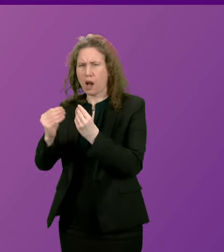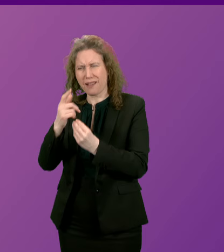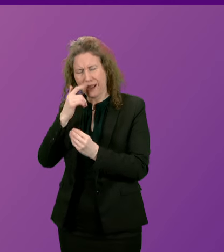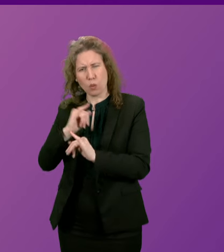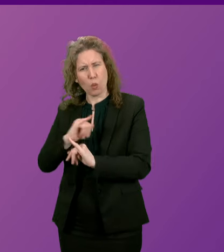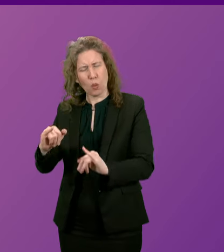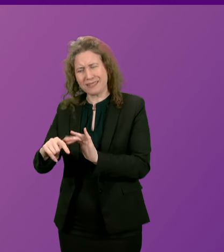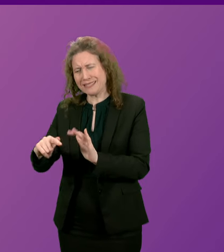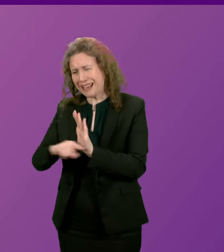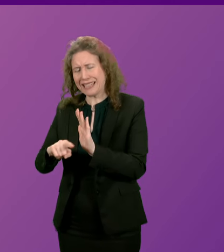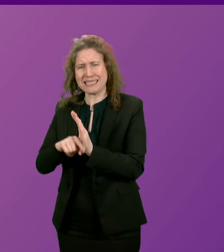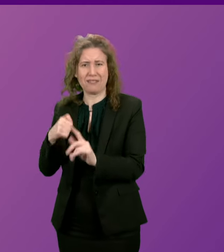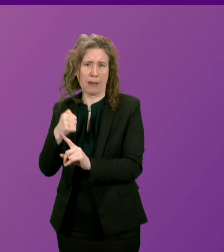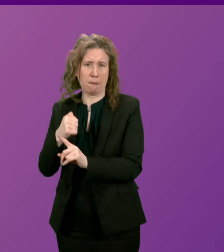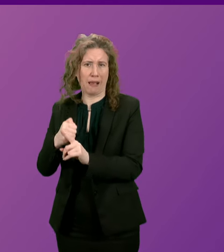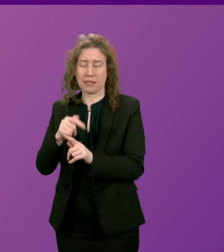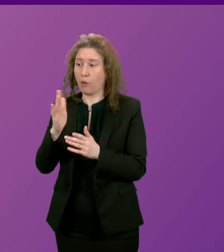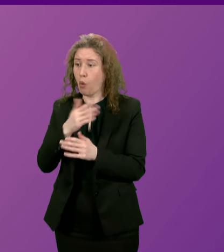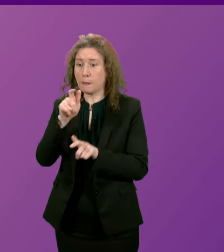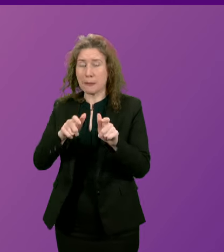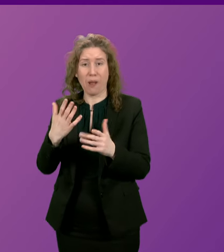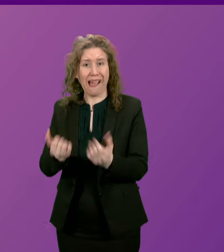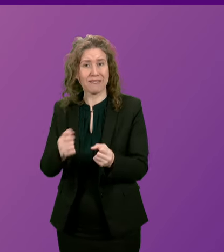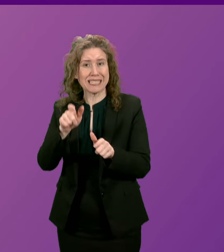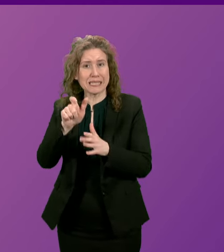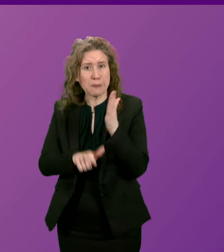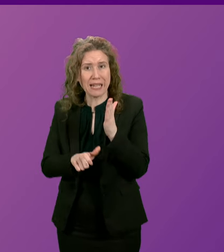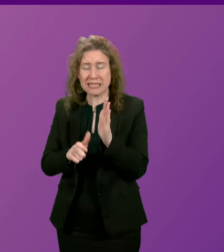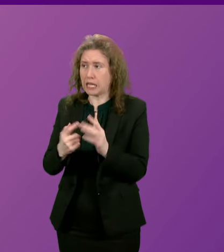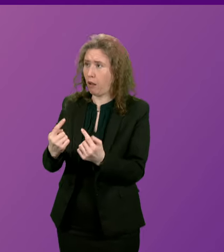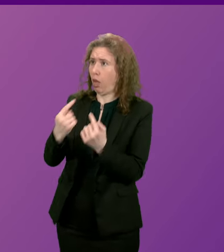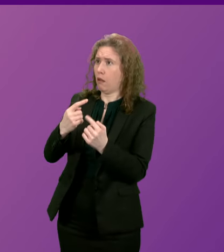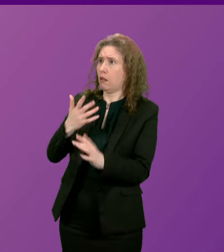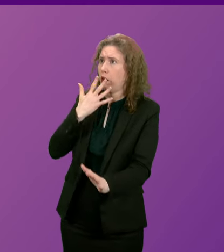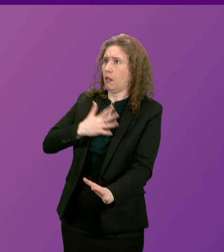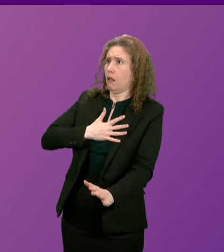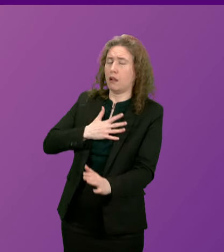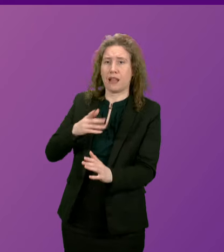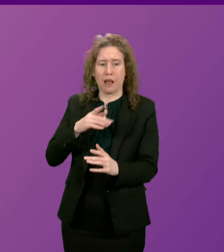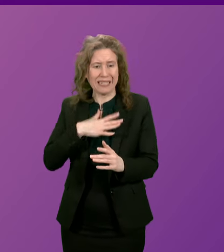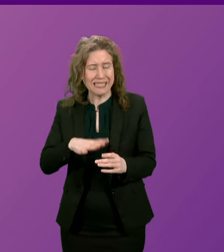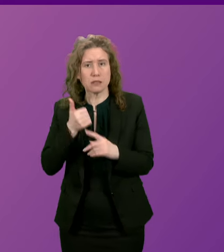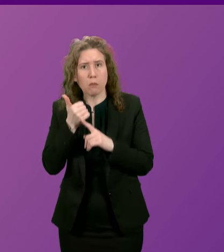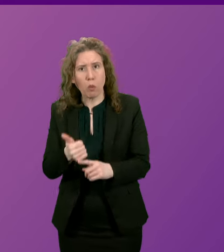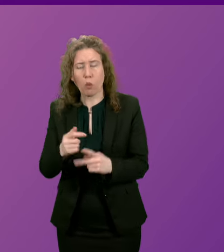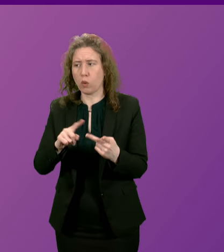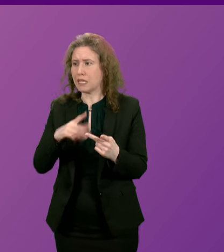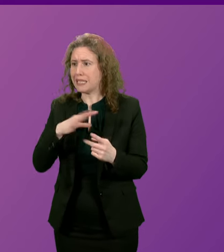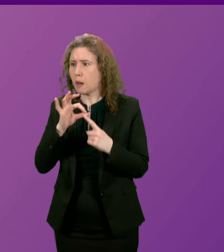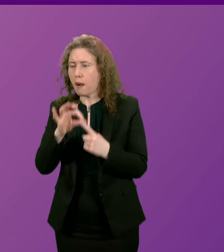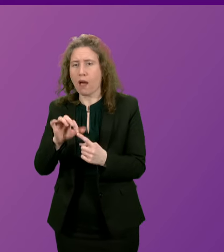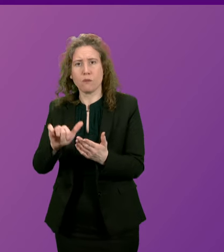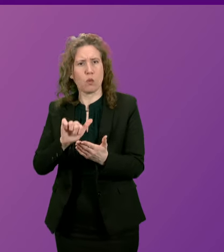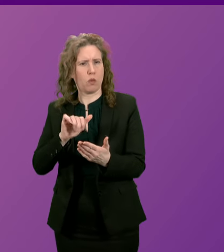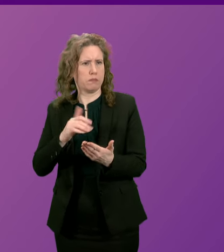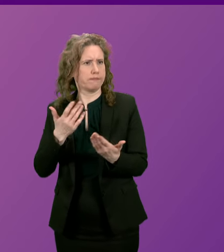detrimental impact on disabled people in scotland applying for the support that they are entitled